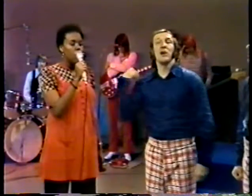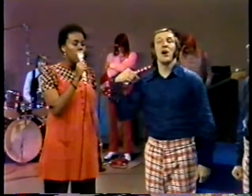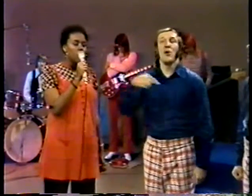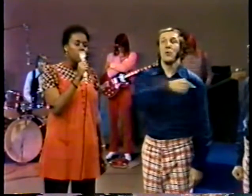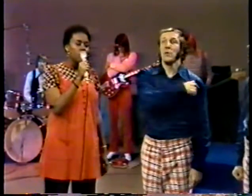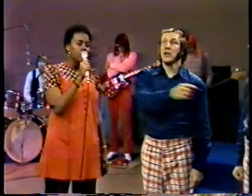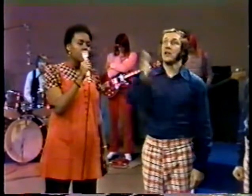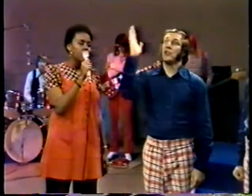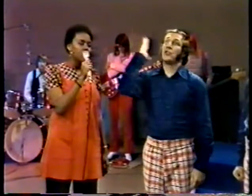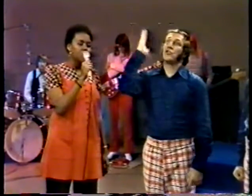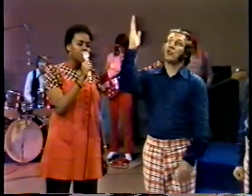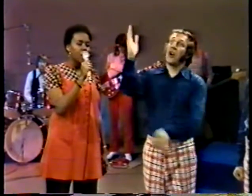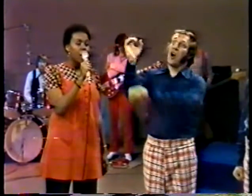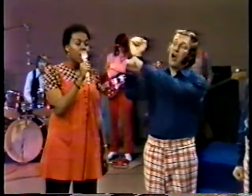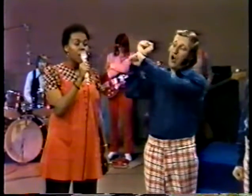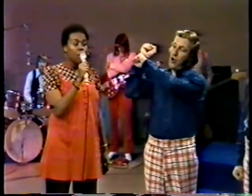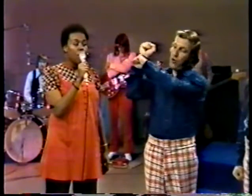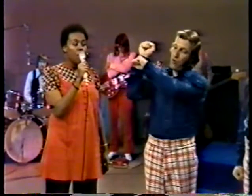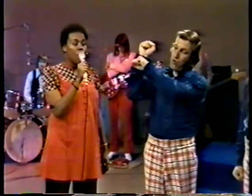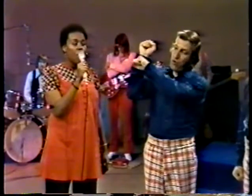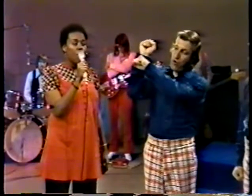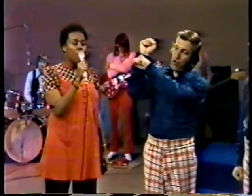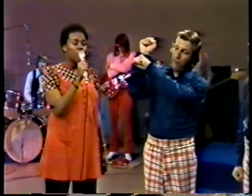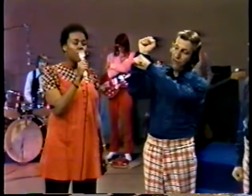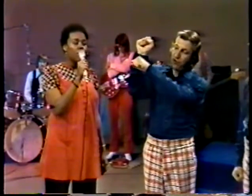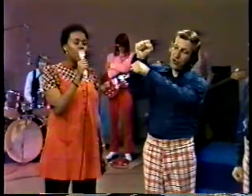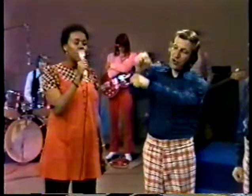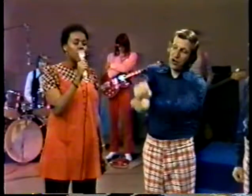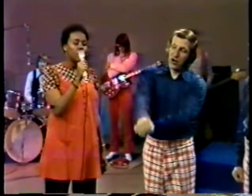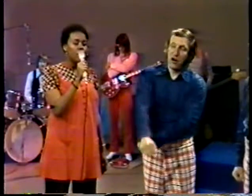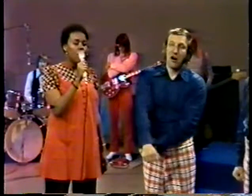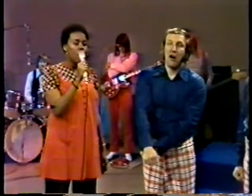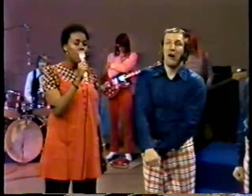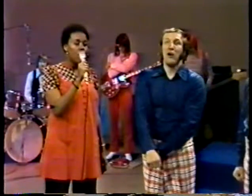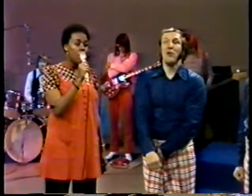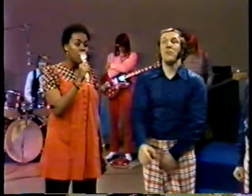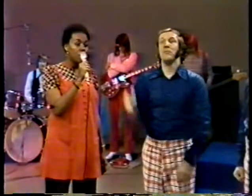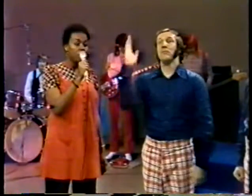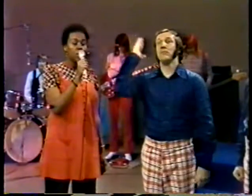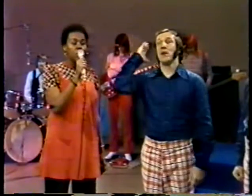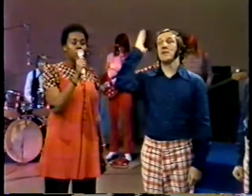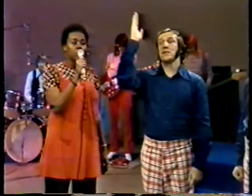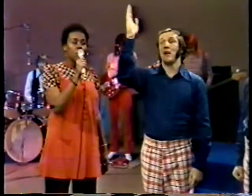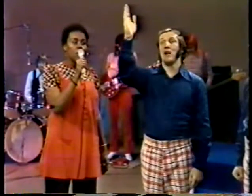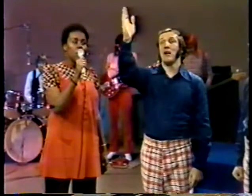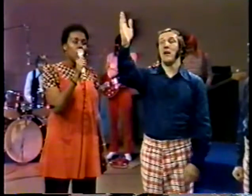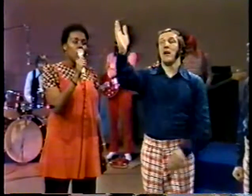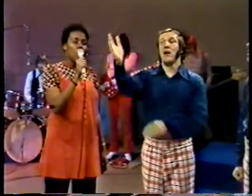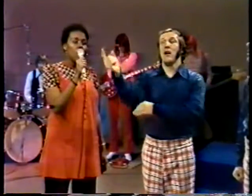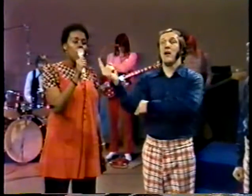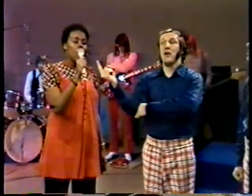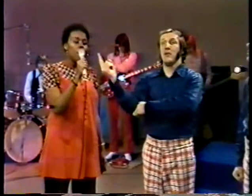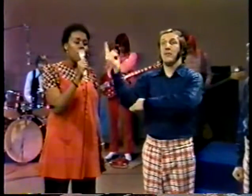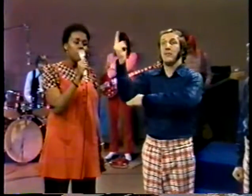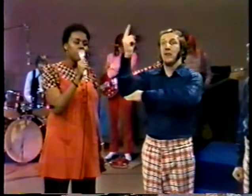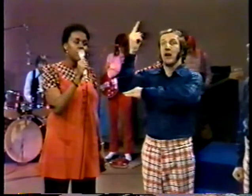We shall overcome someday.